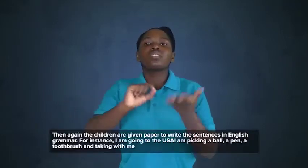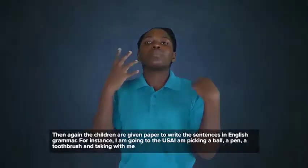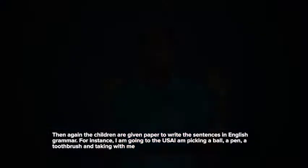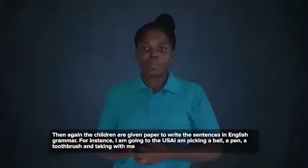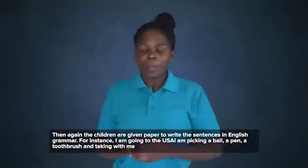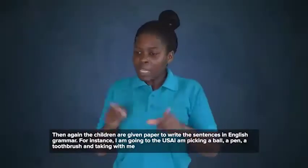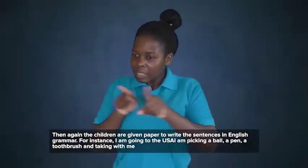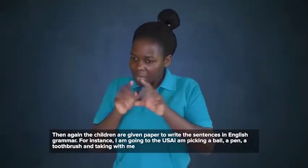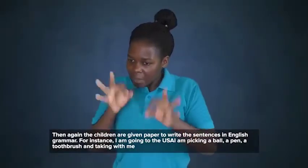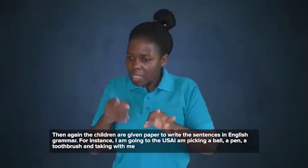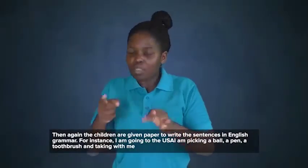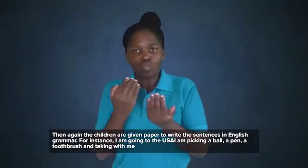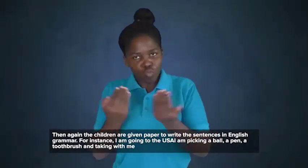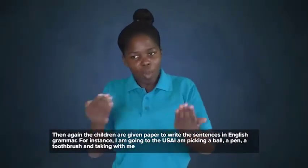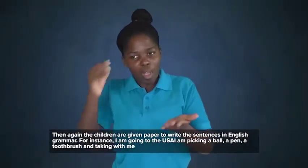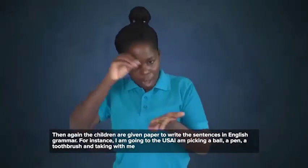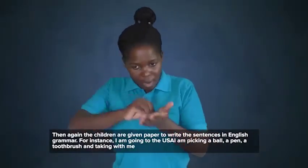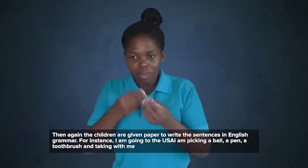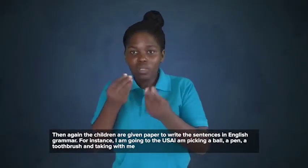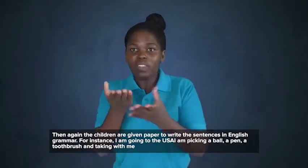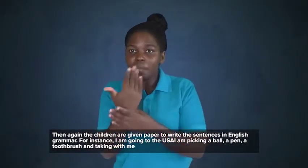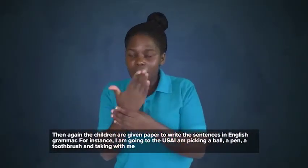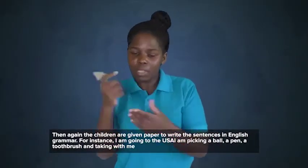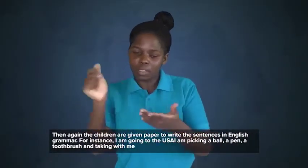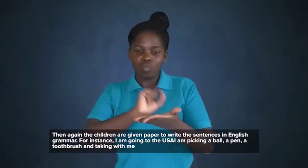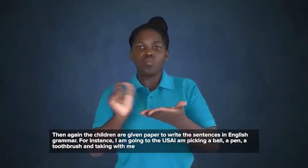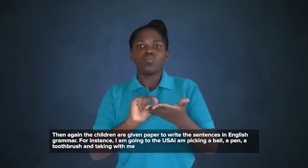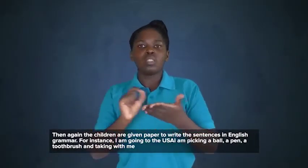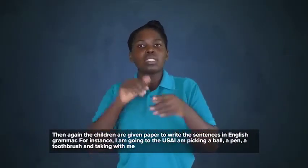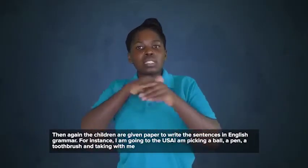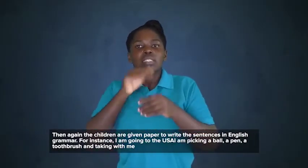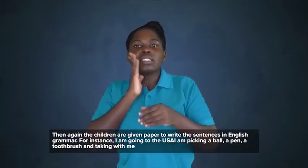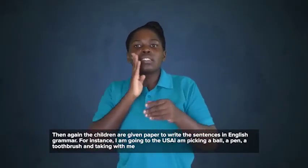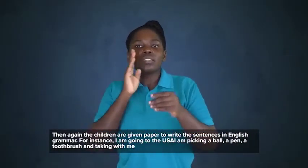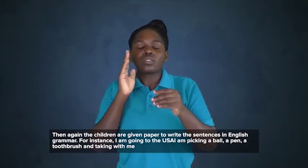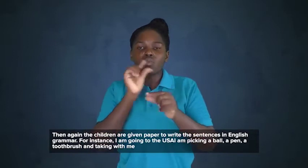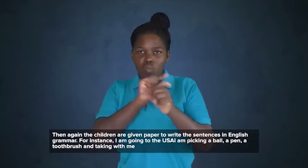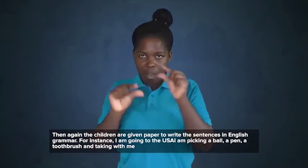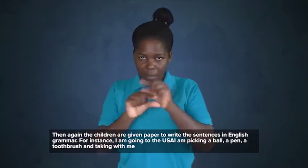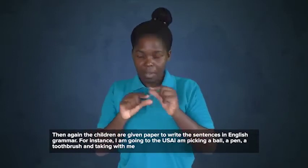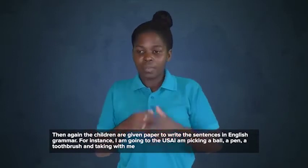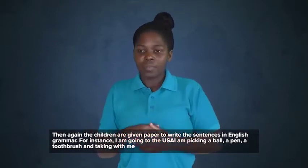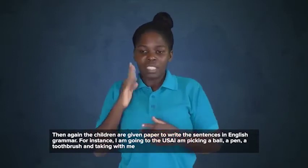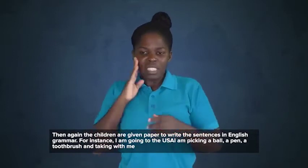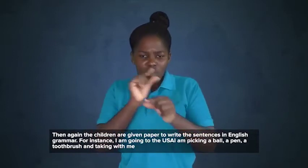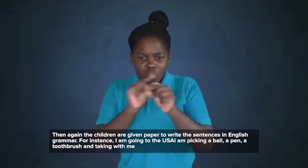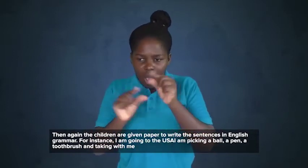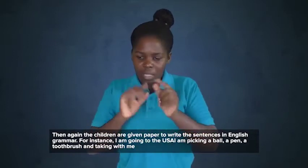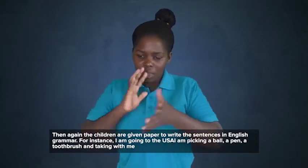Then again, the children are given paper to write the sentences in English grammar. For instance,